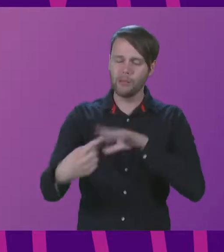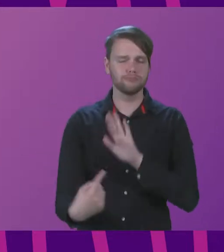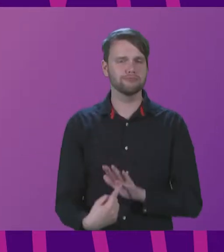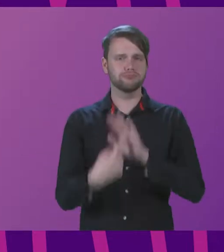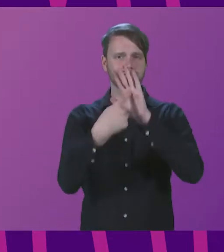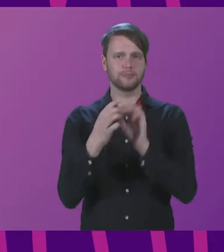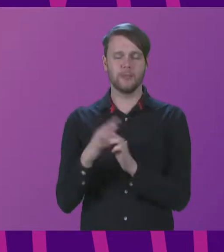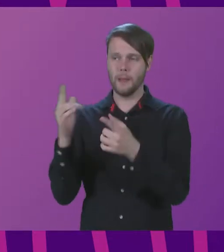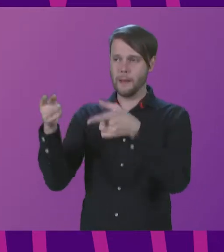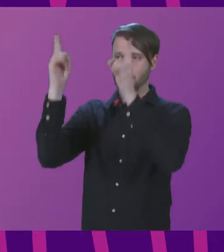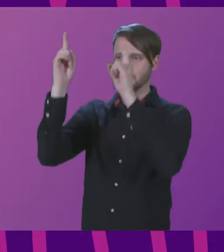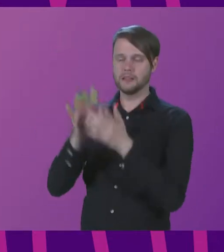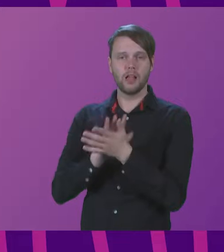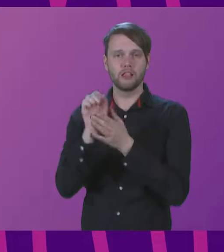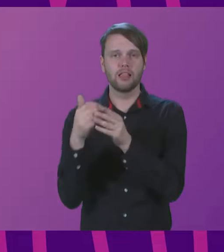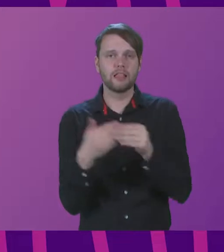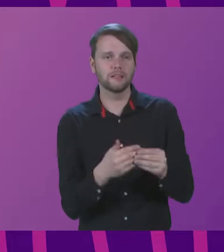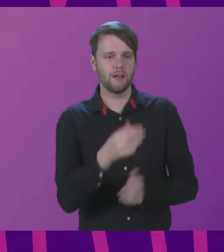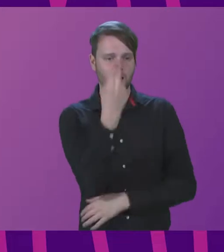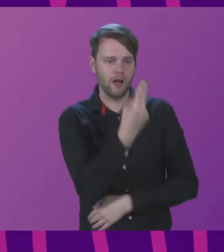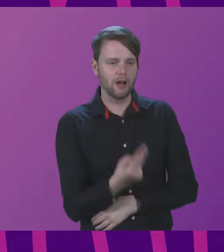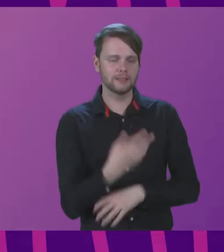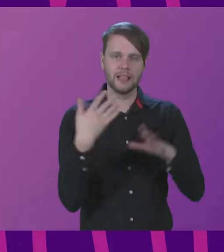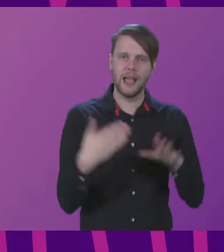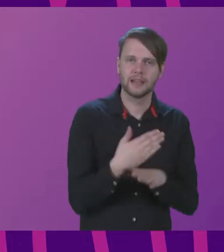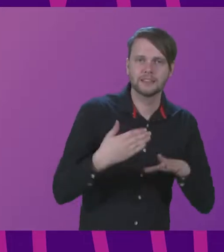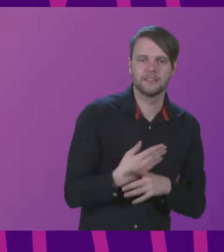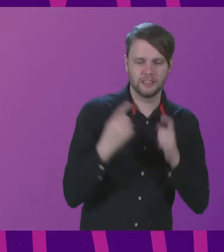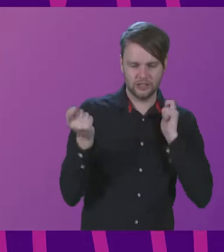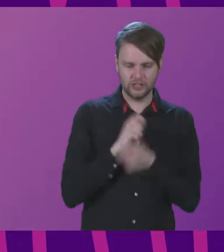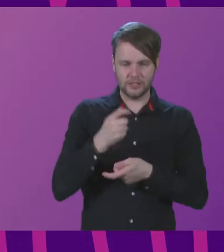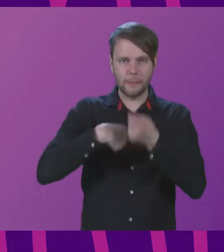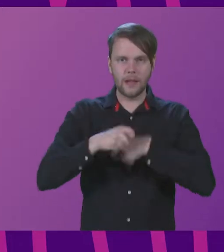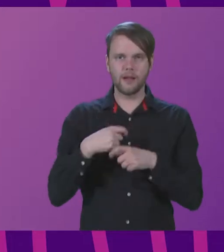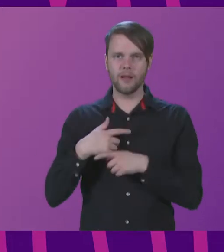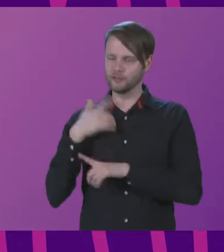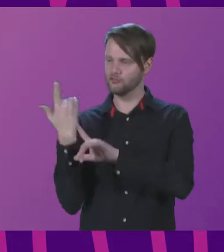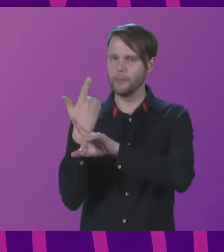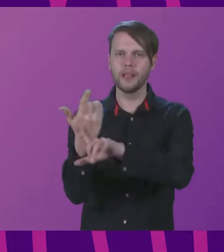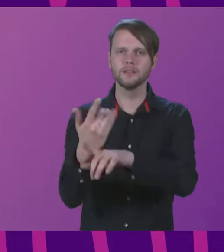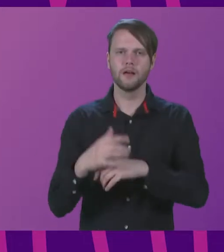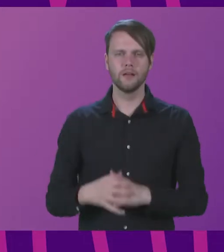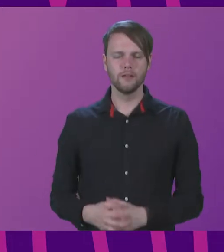Ministers, cultural leaders, artists, activists, change makers, trailblazers.